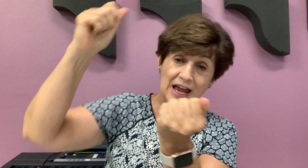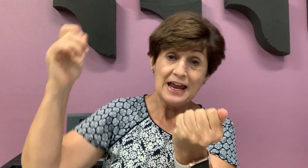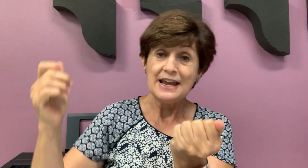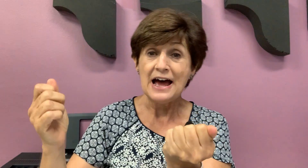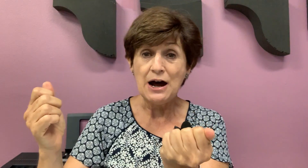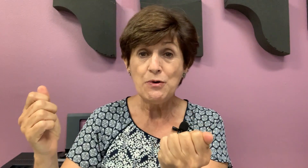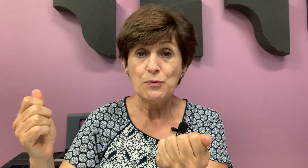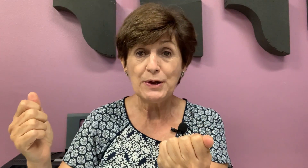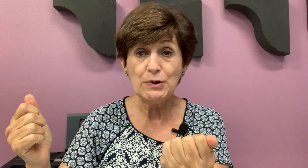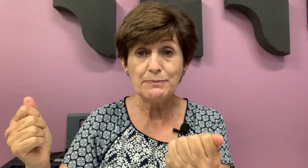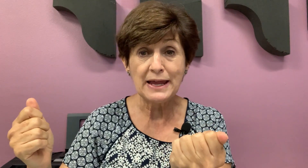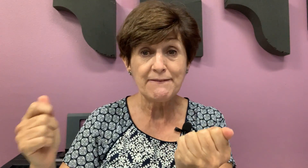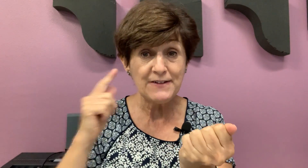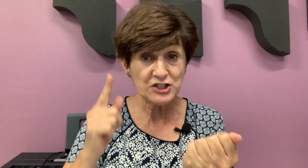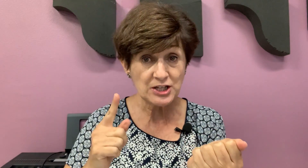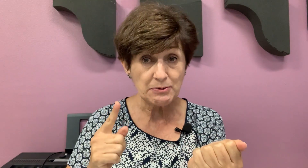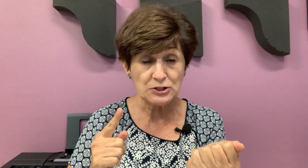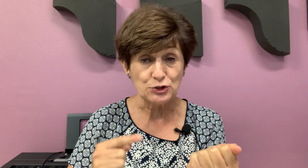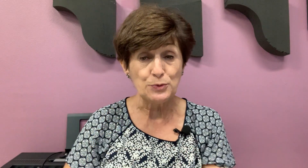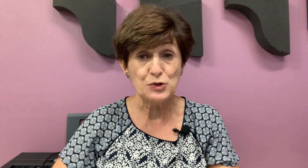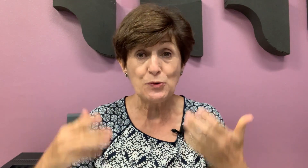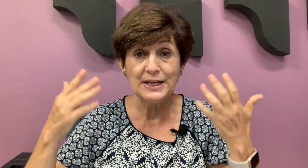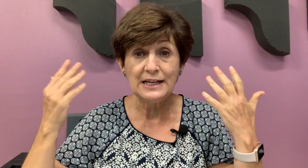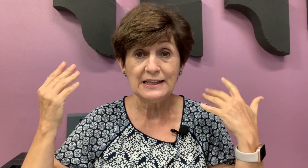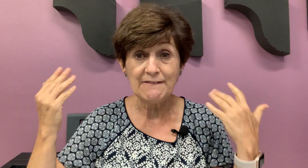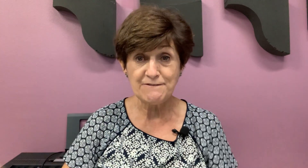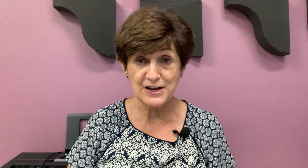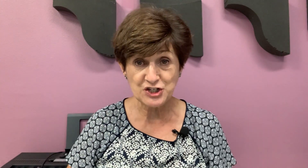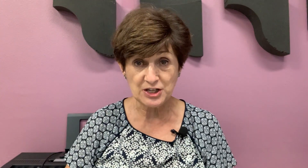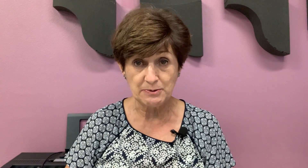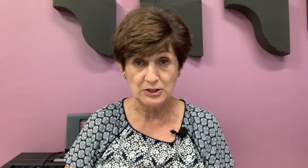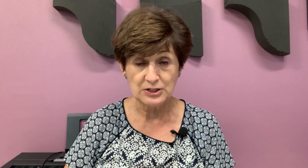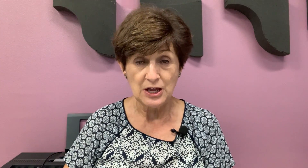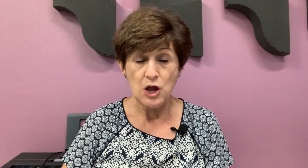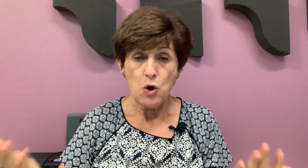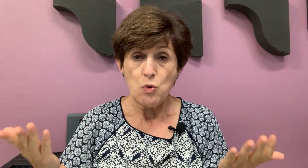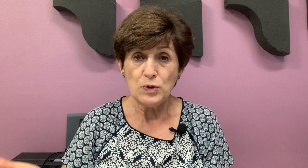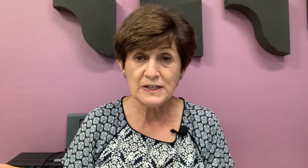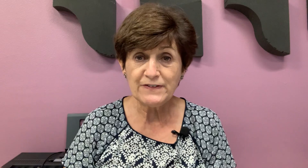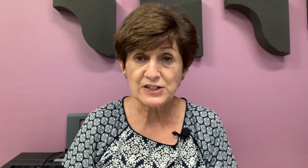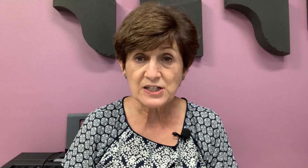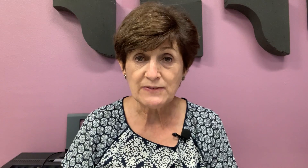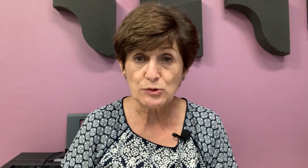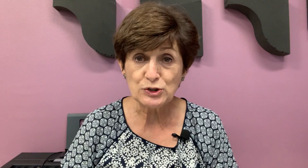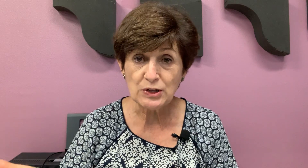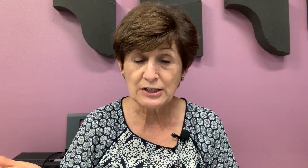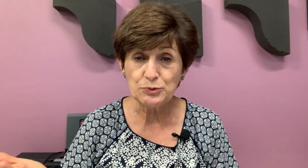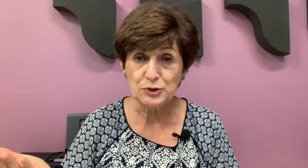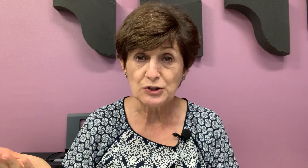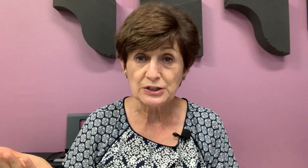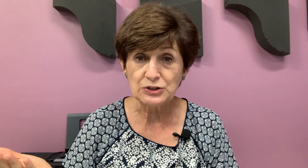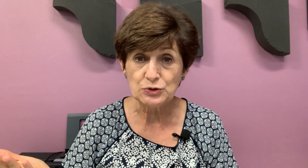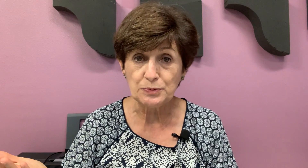Now we will make vegetable soup, so we need vegetables. Which vegetable would you like to put on the soup?